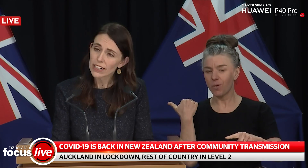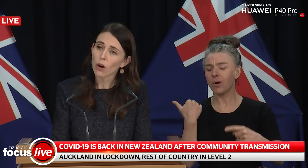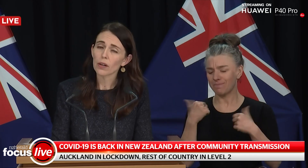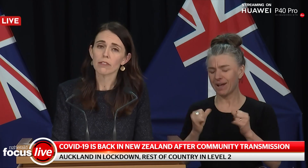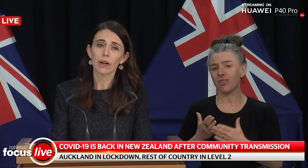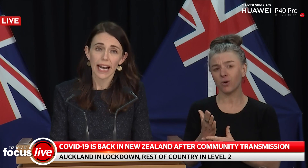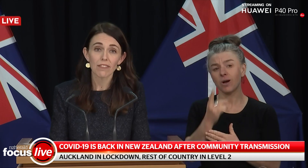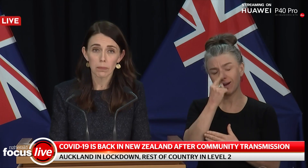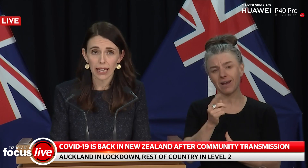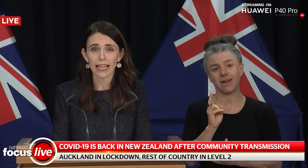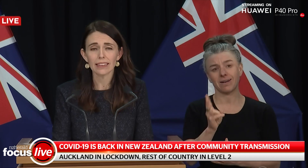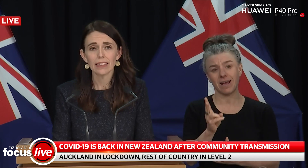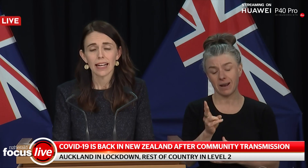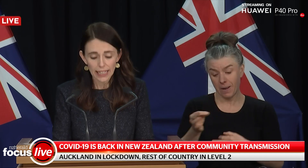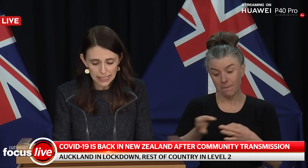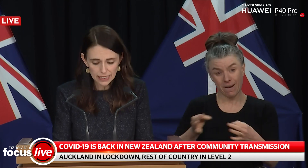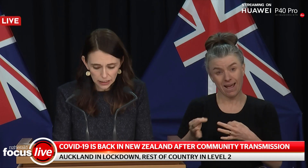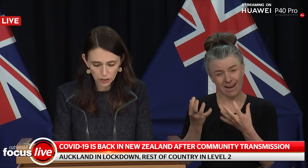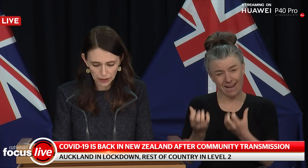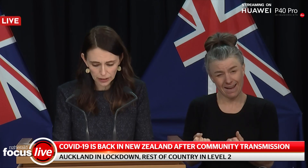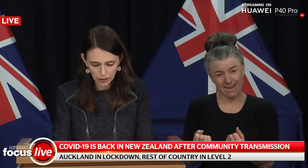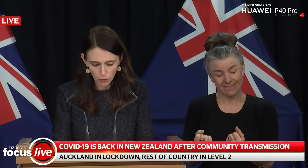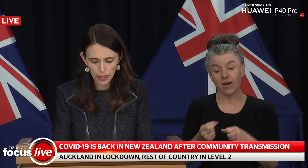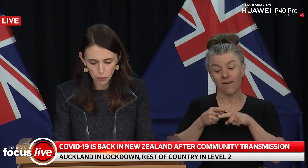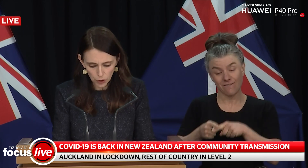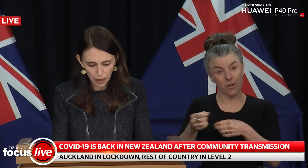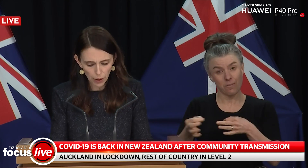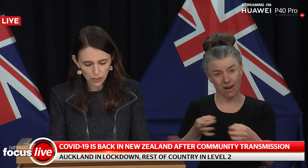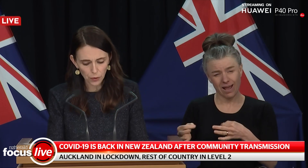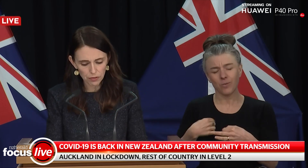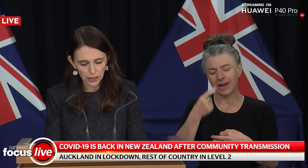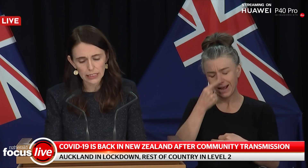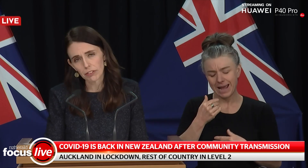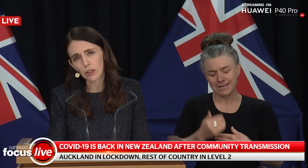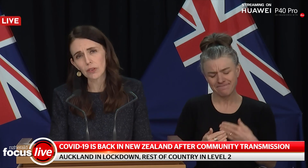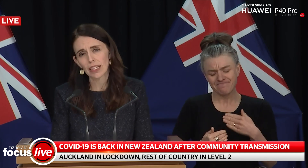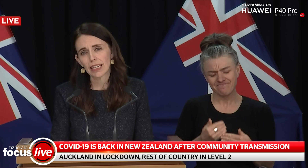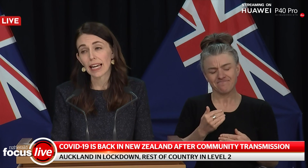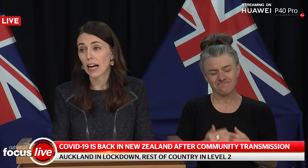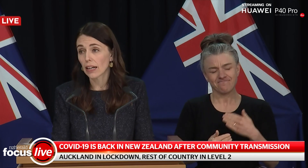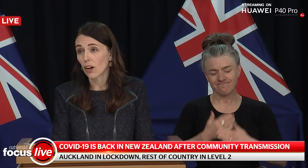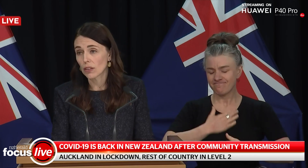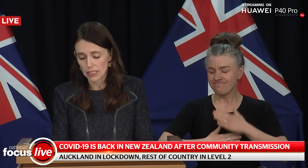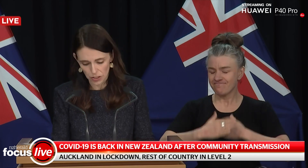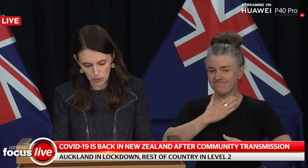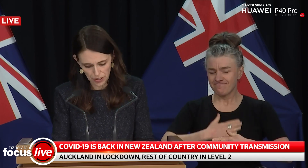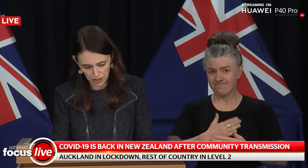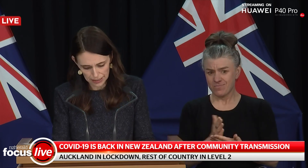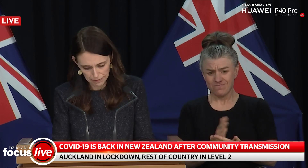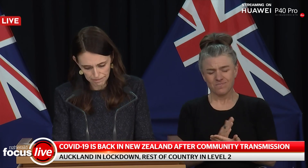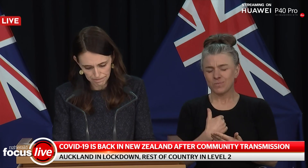We know if we have a plan and stick to it, we can work our way through very difficult and unknown